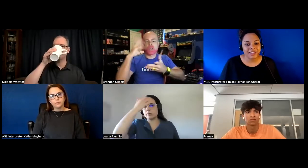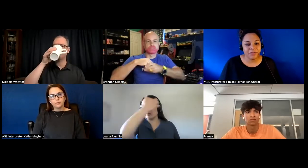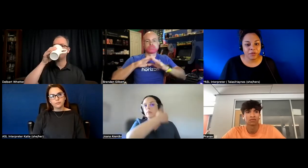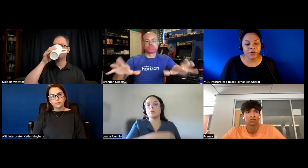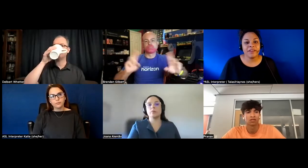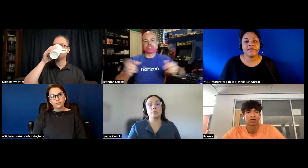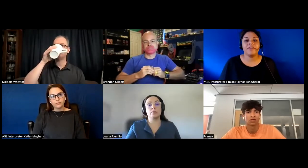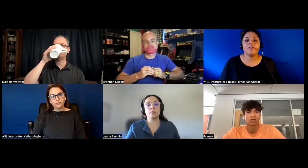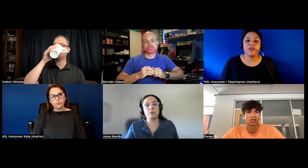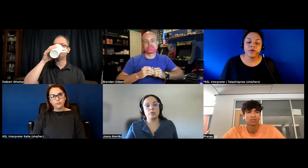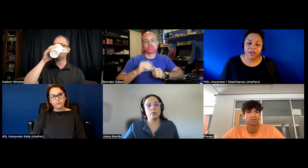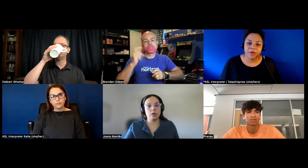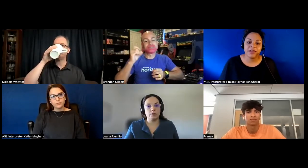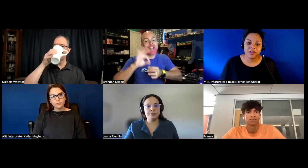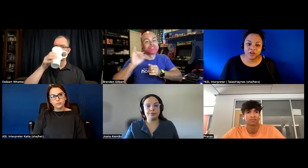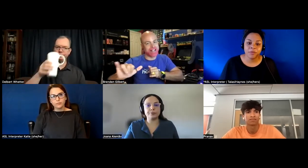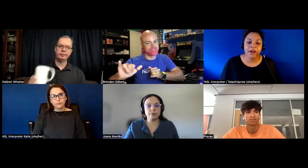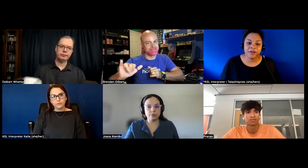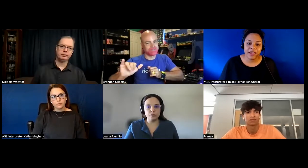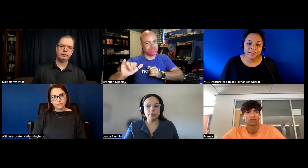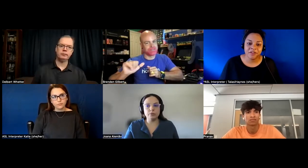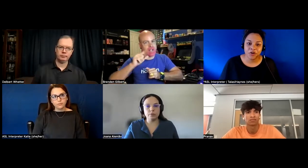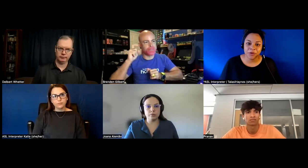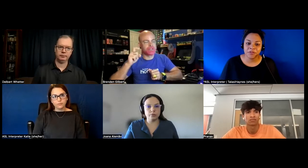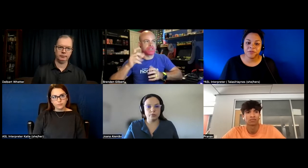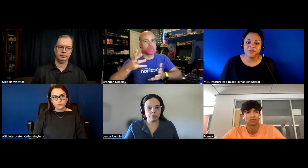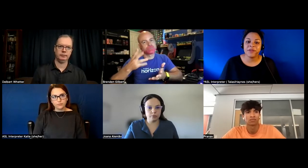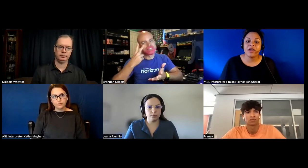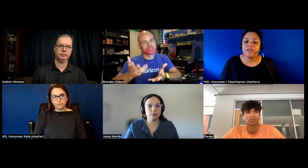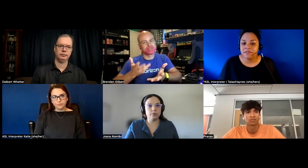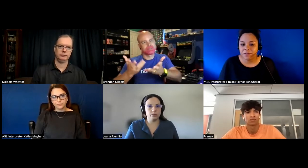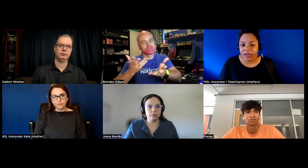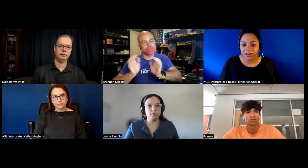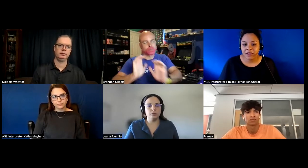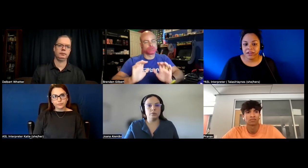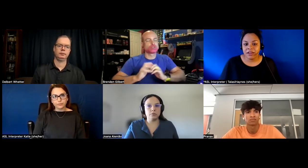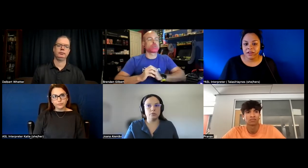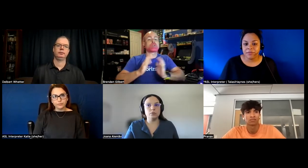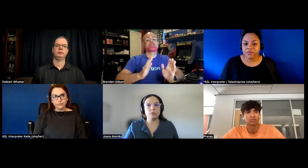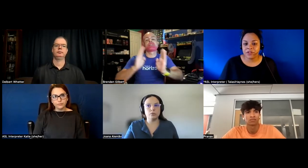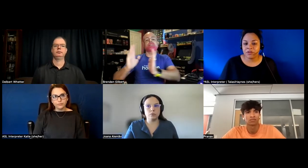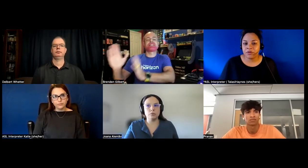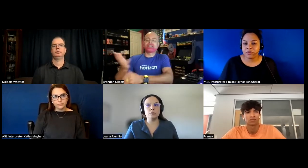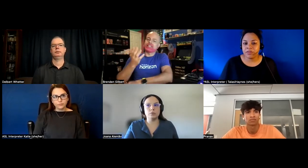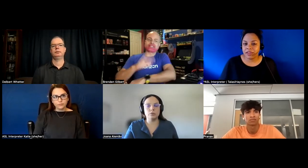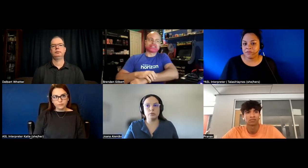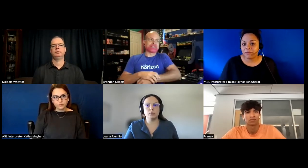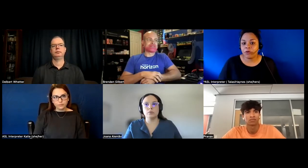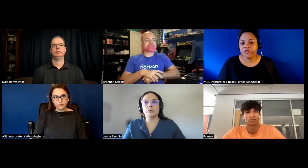deaf employees and then they were like okay we need to catch up hire an asl interpreters but it's because of that um so it forced to